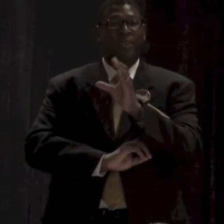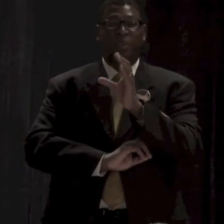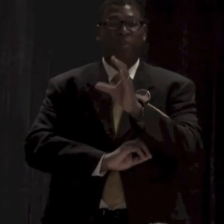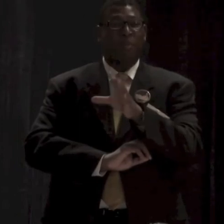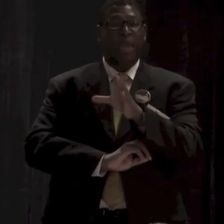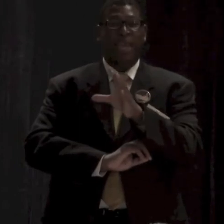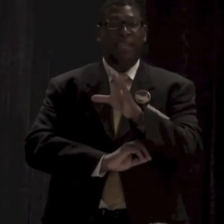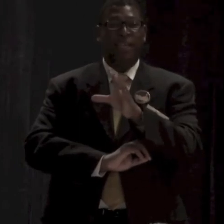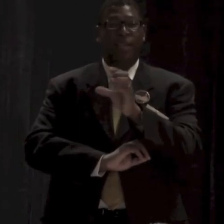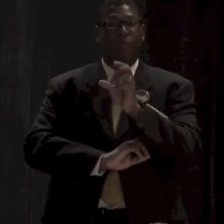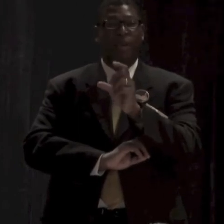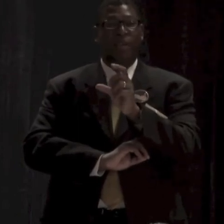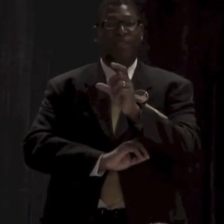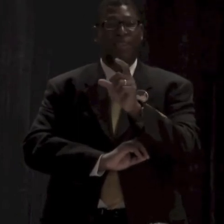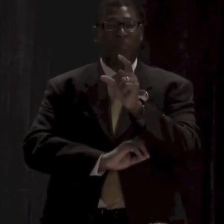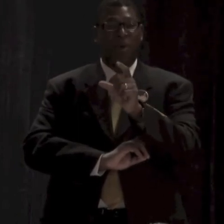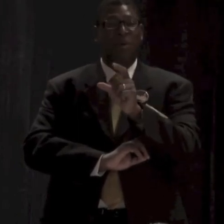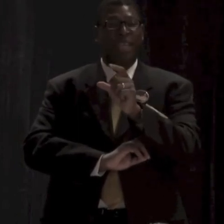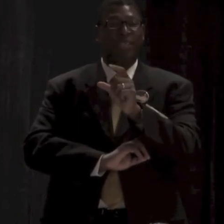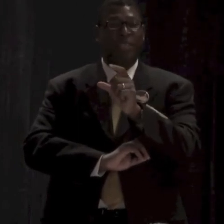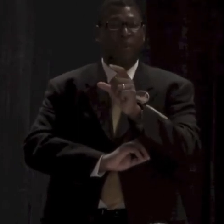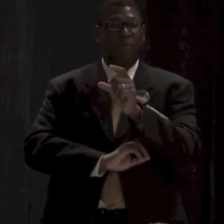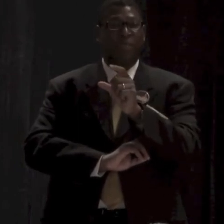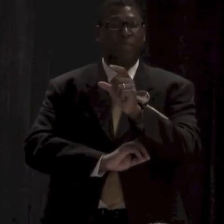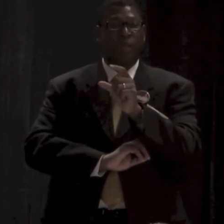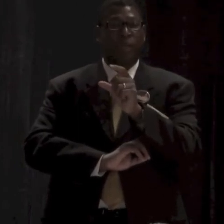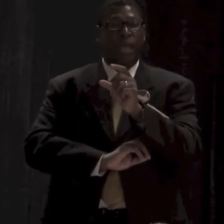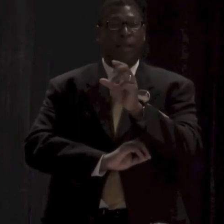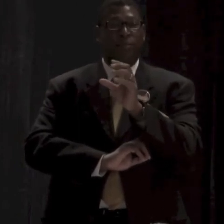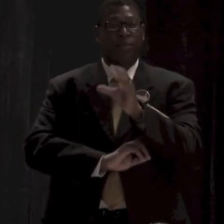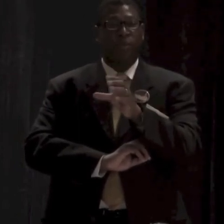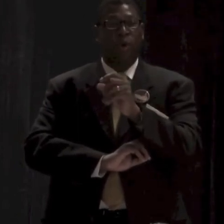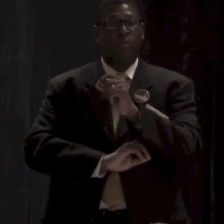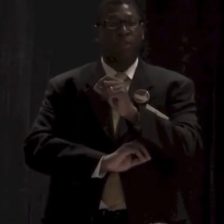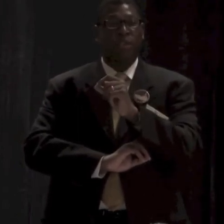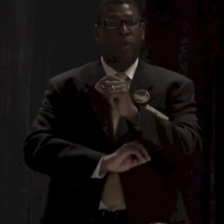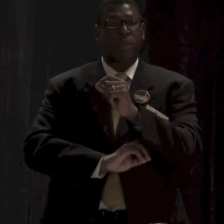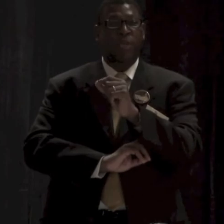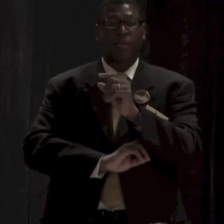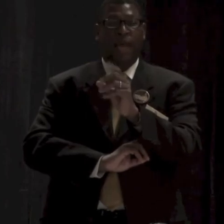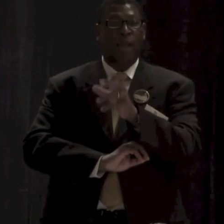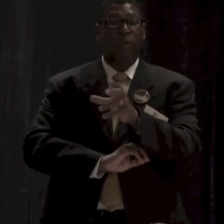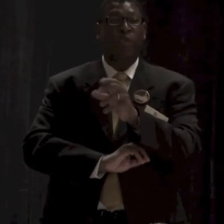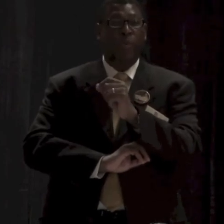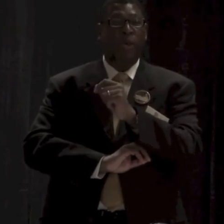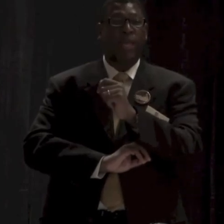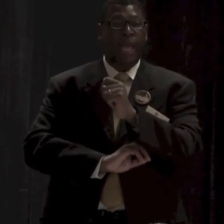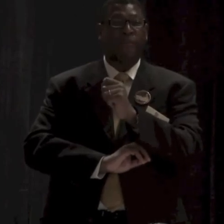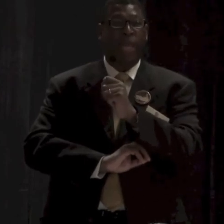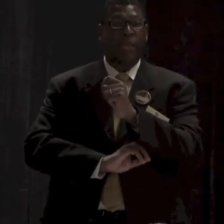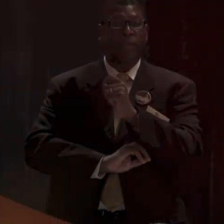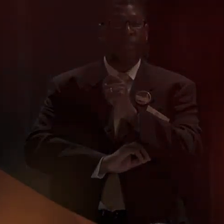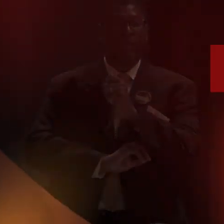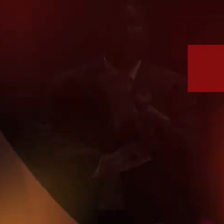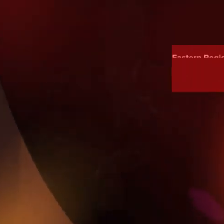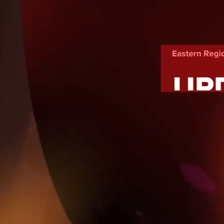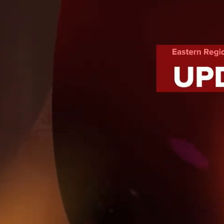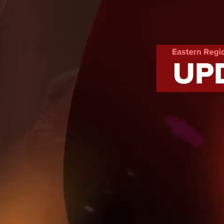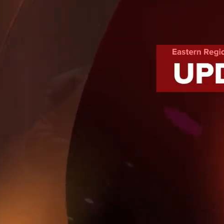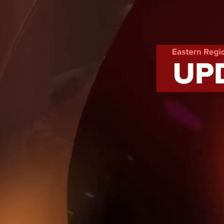you're my man, but I'm voting against you. Now, knowing Brother Tillman, I don't think we're going to have that. If it's wrong,